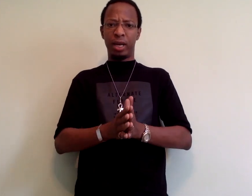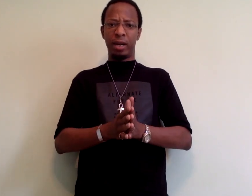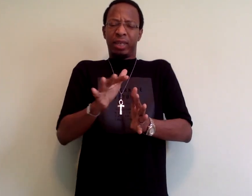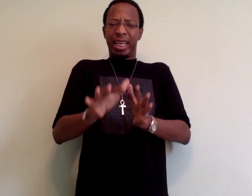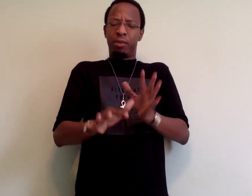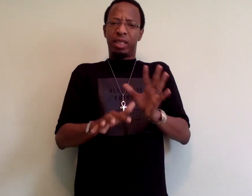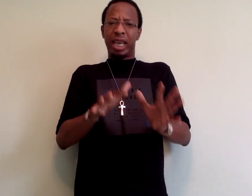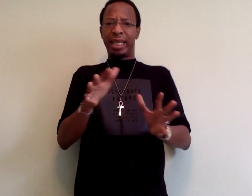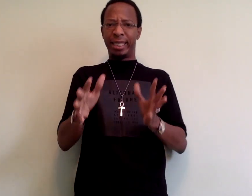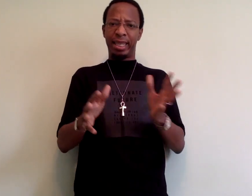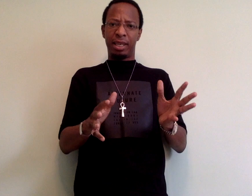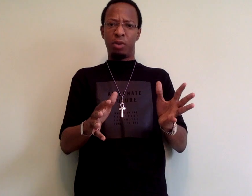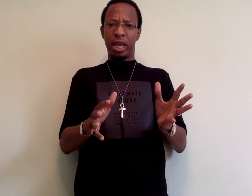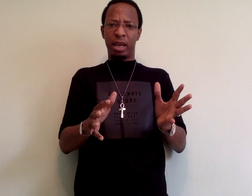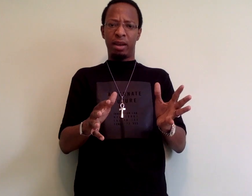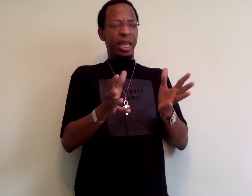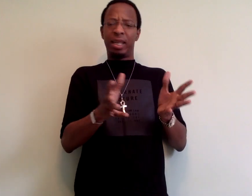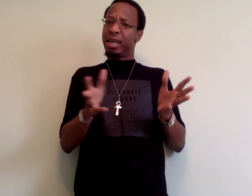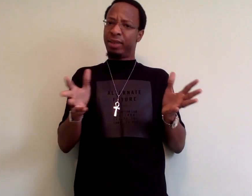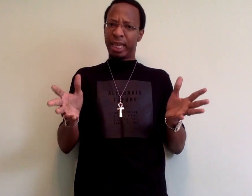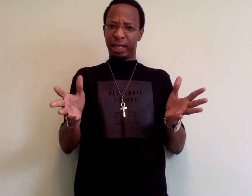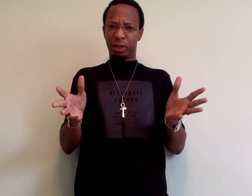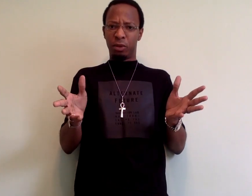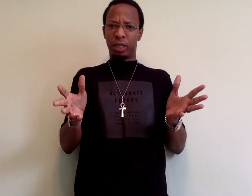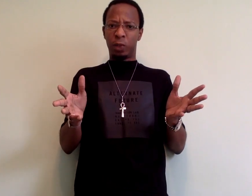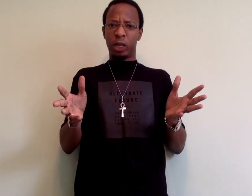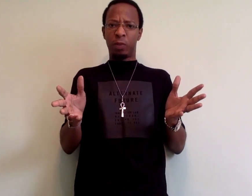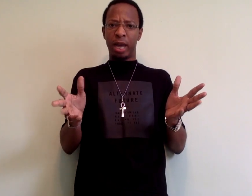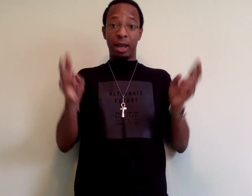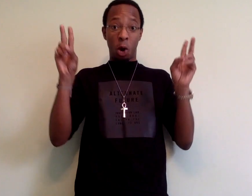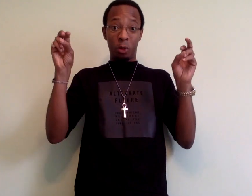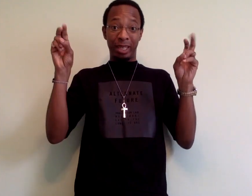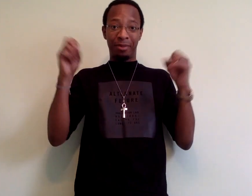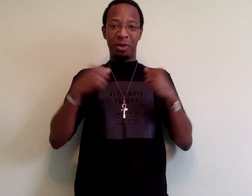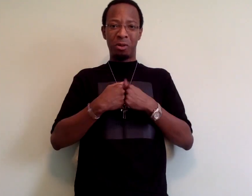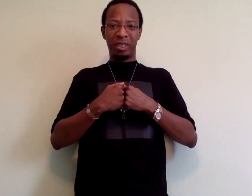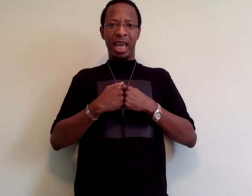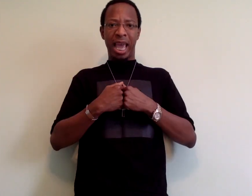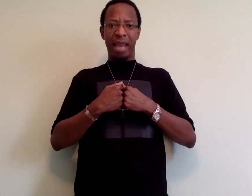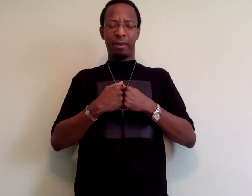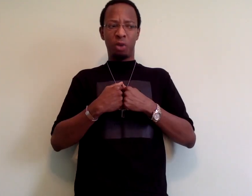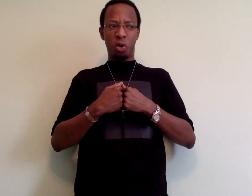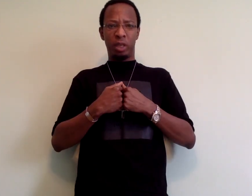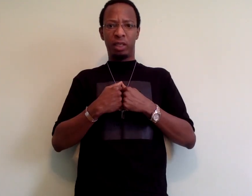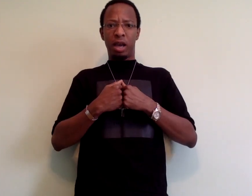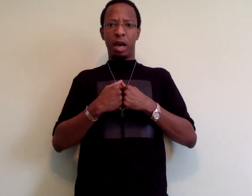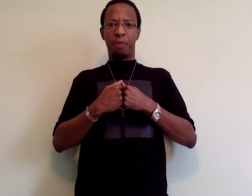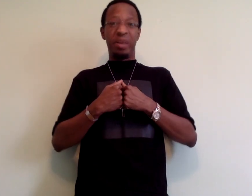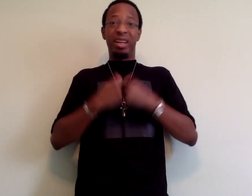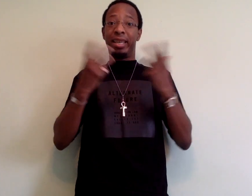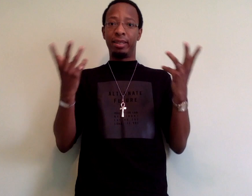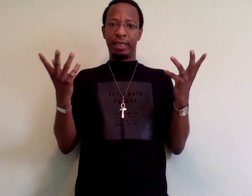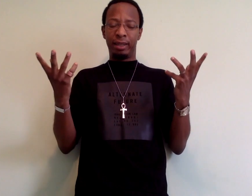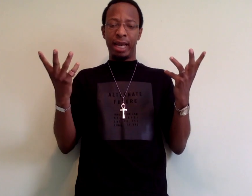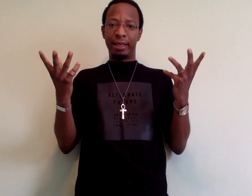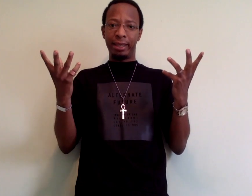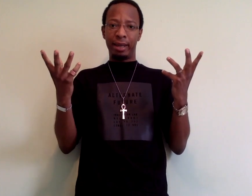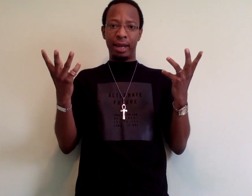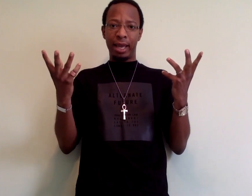a latent misogyny that you hear in a lot of these attitudes expressed by HOTEP folks and, of course, a barely concealed hostility to gay